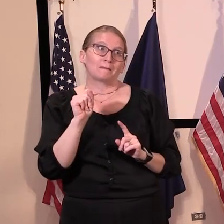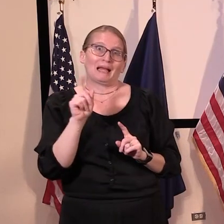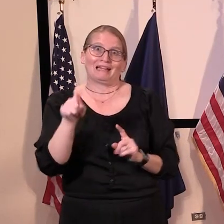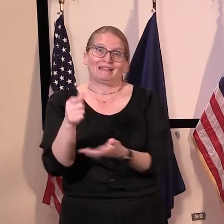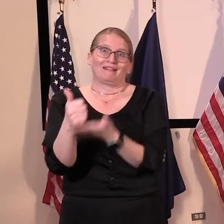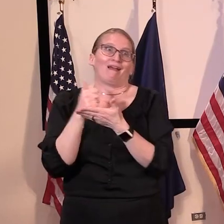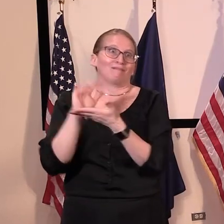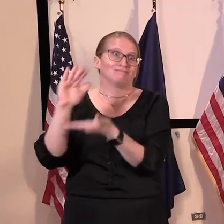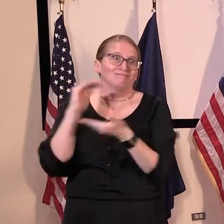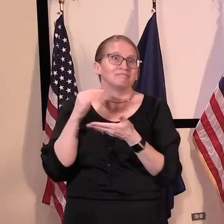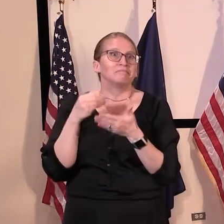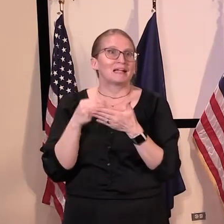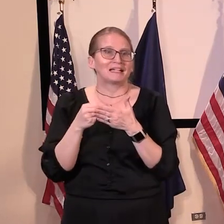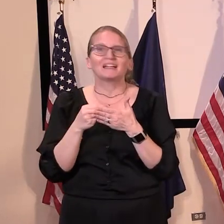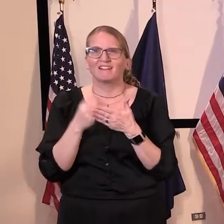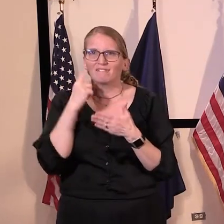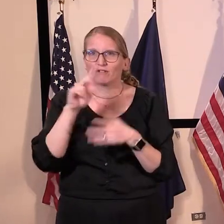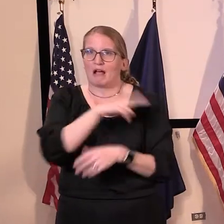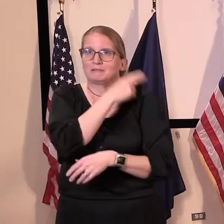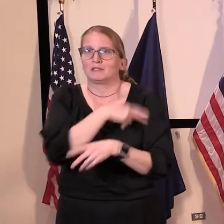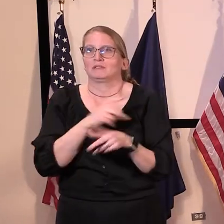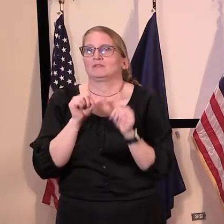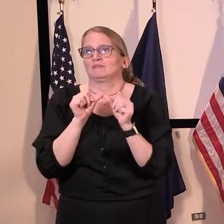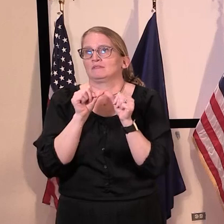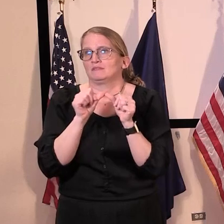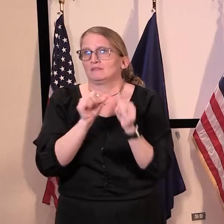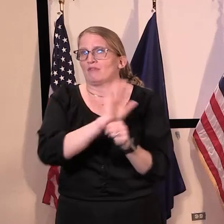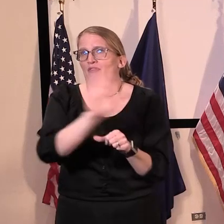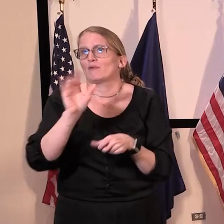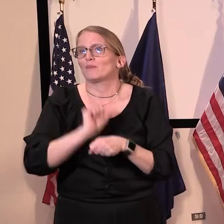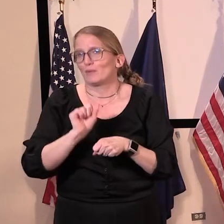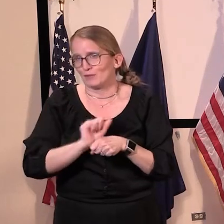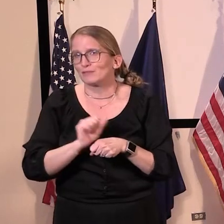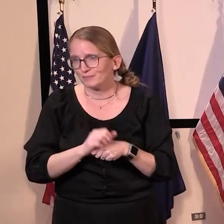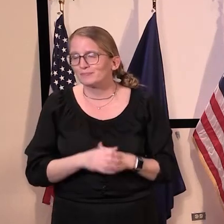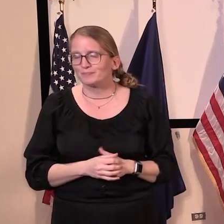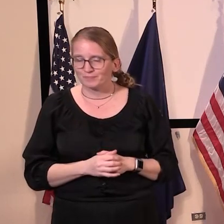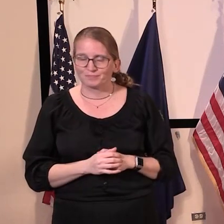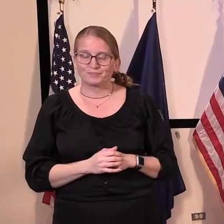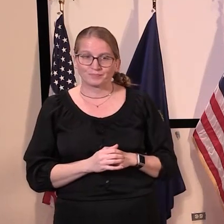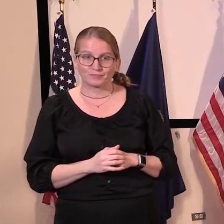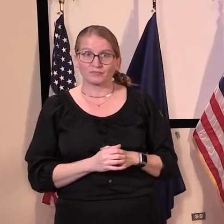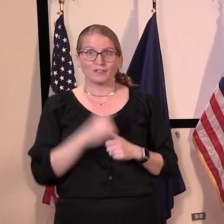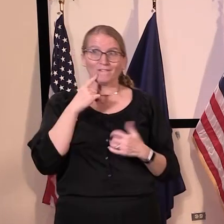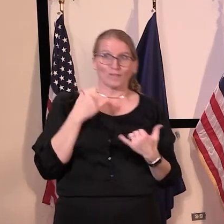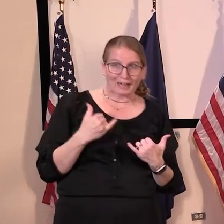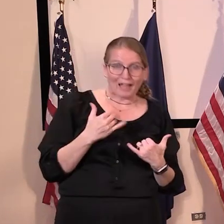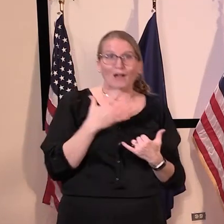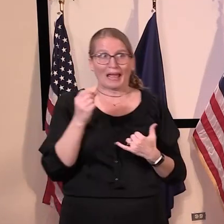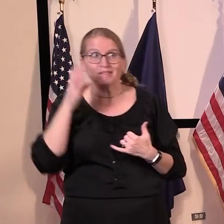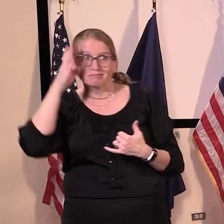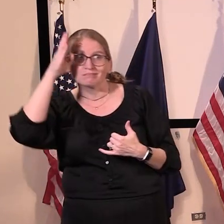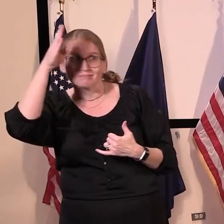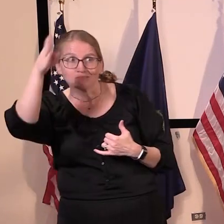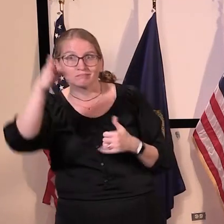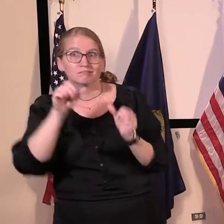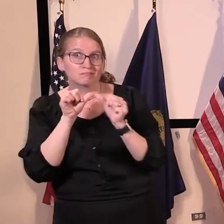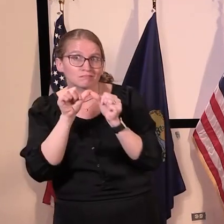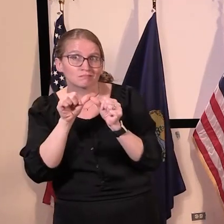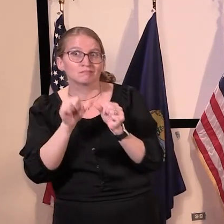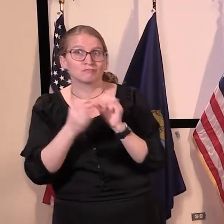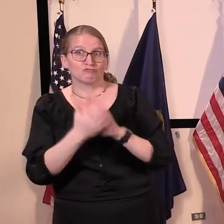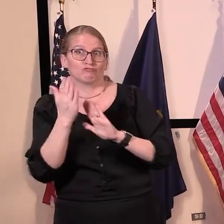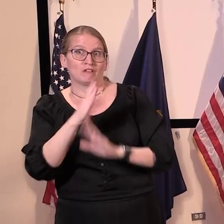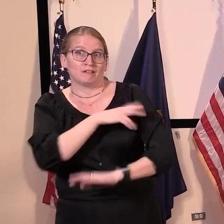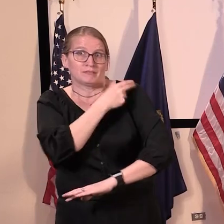the important work that those hospitals are providing to us now and in the future. And then one